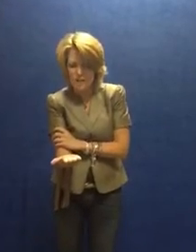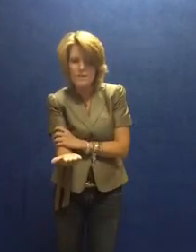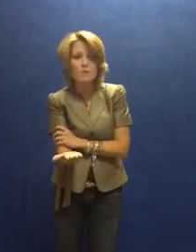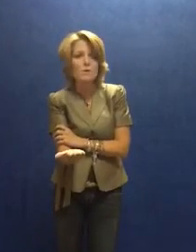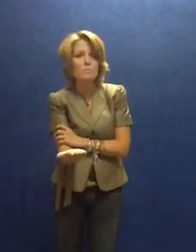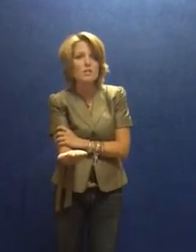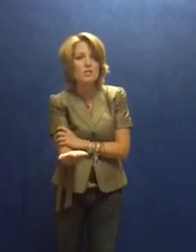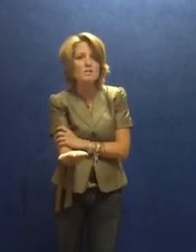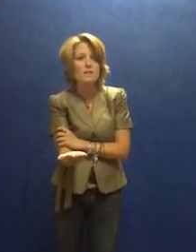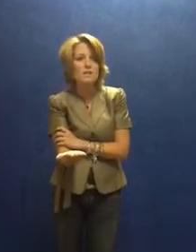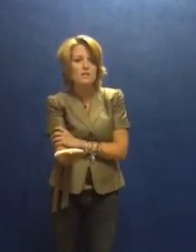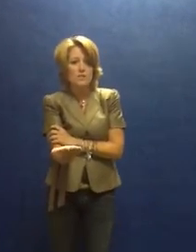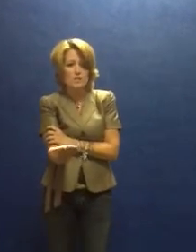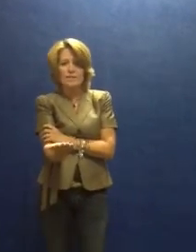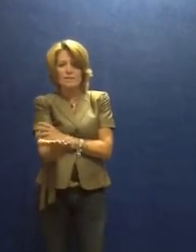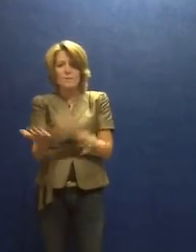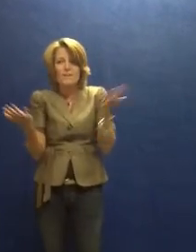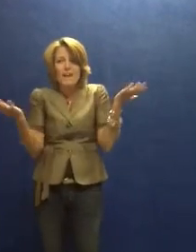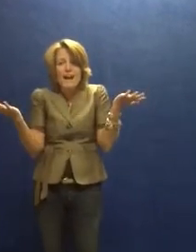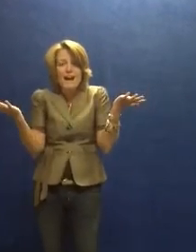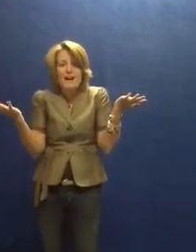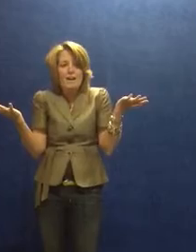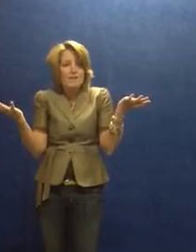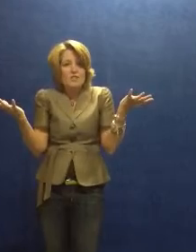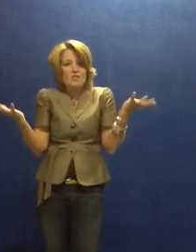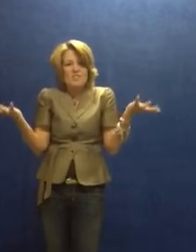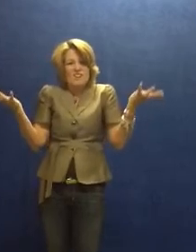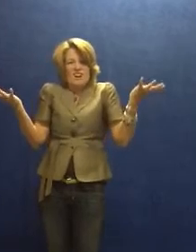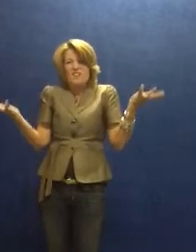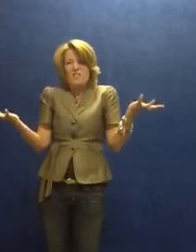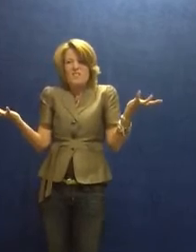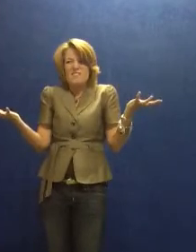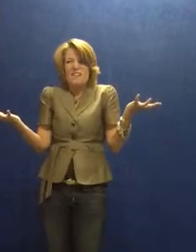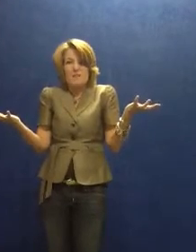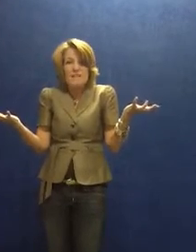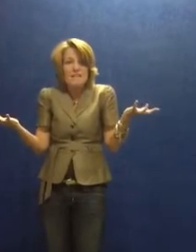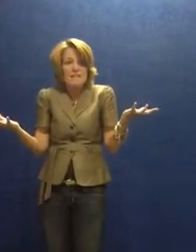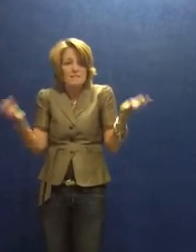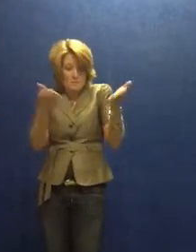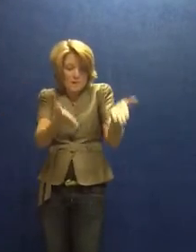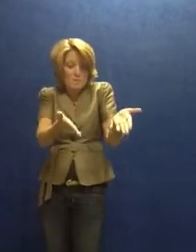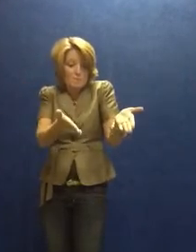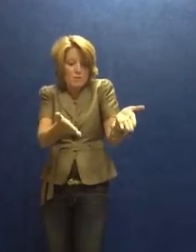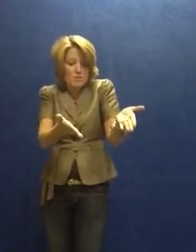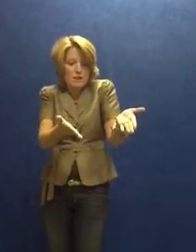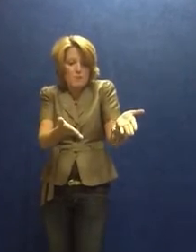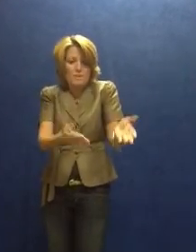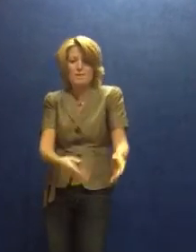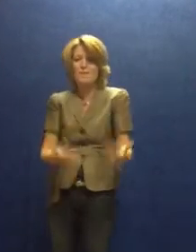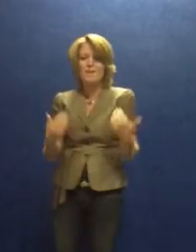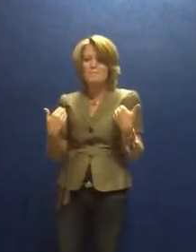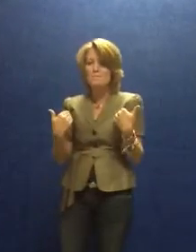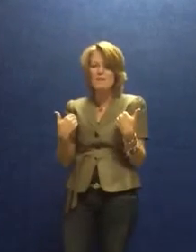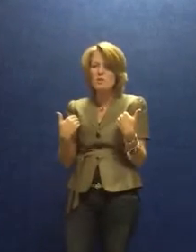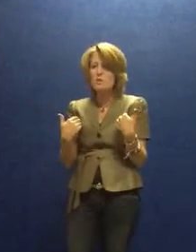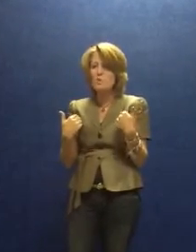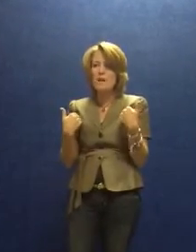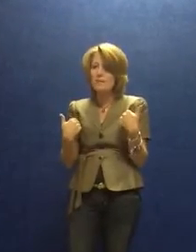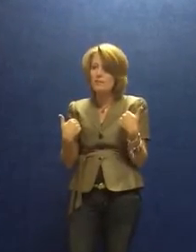I didn't know you had pictures. She's like, well, yeah. She goes, I don't always like reading. Sometimes pictures help. He goes, me too. I'm not a good